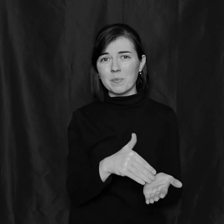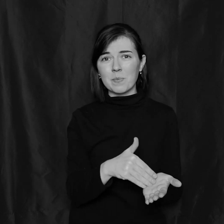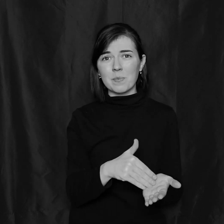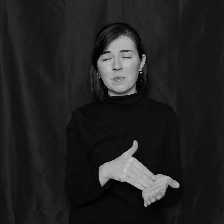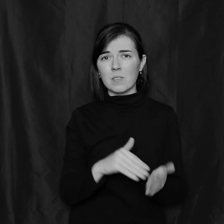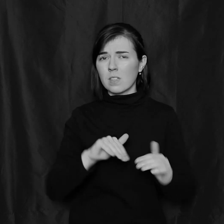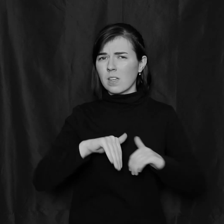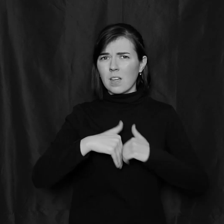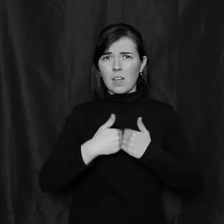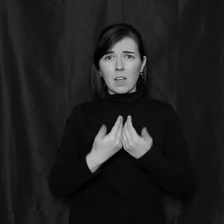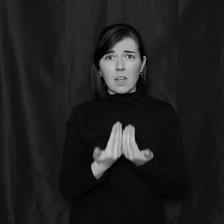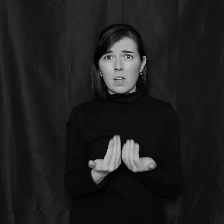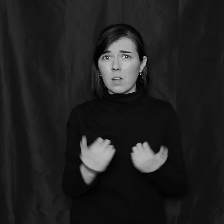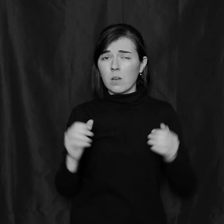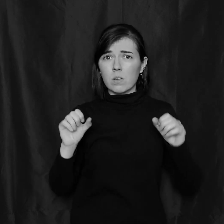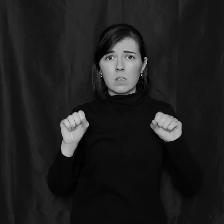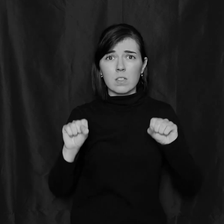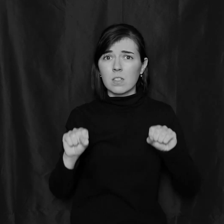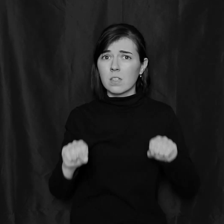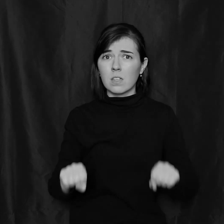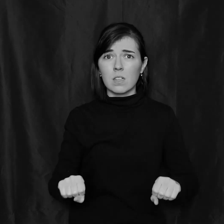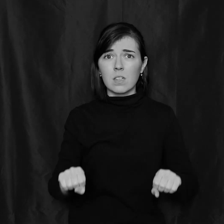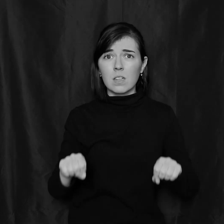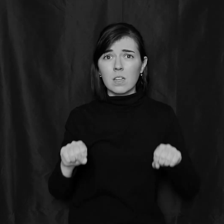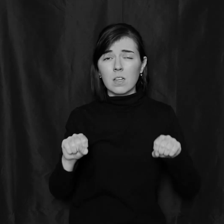How could it be?